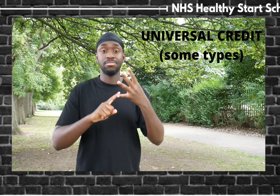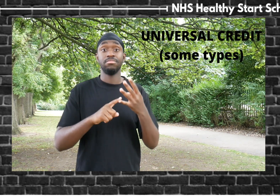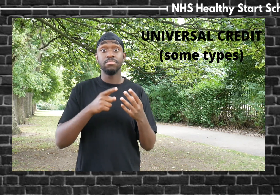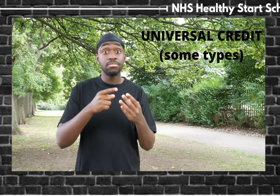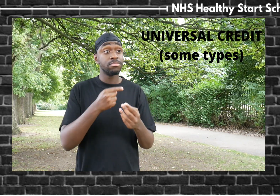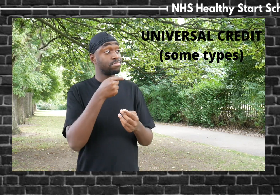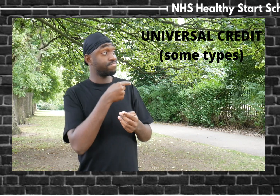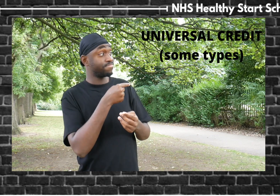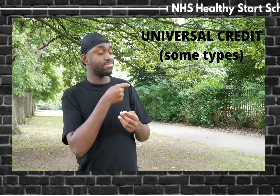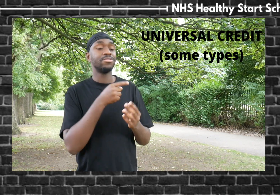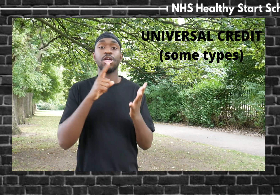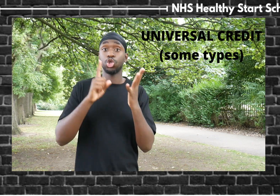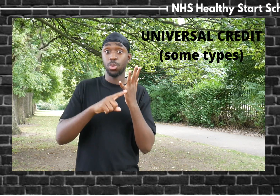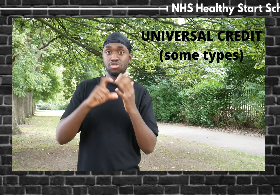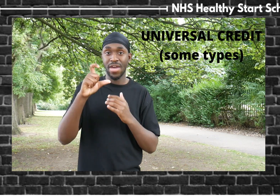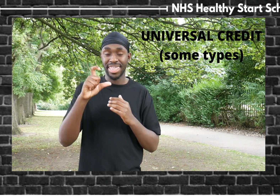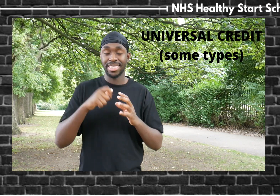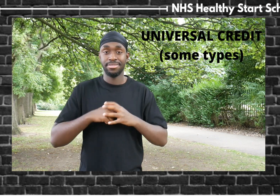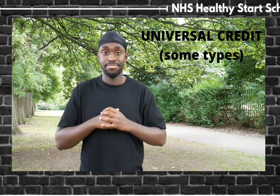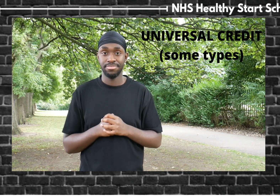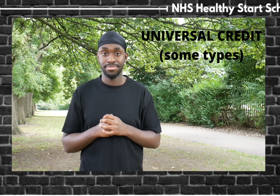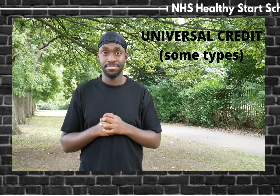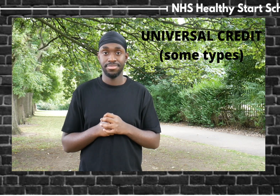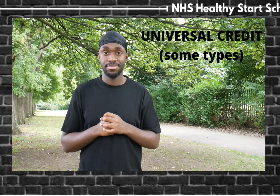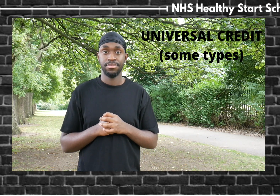Universal Credit Some Types